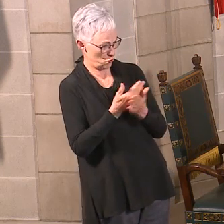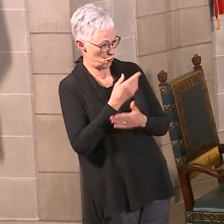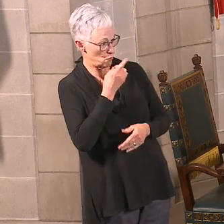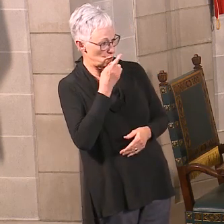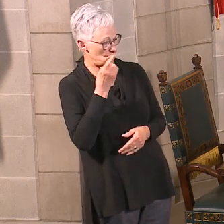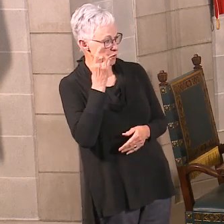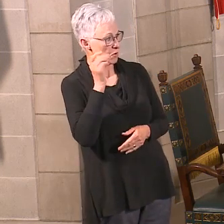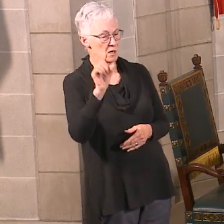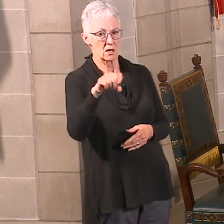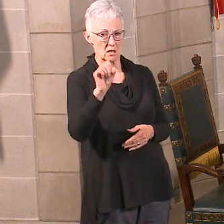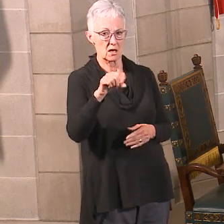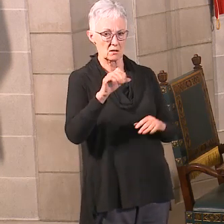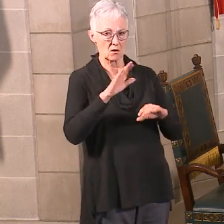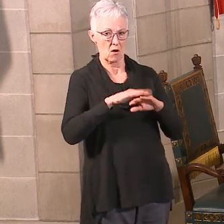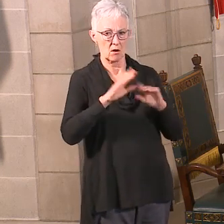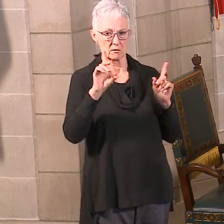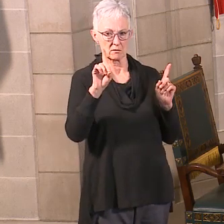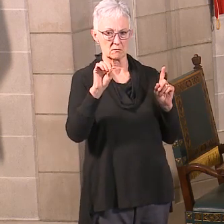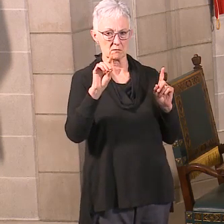the Dodge Street campus.